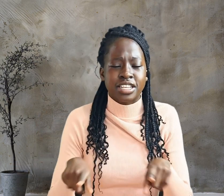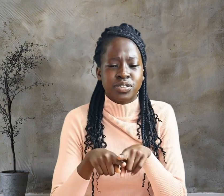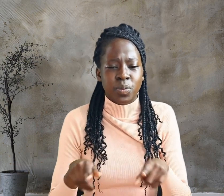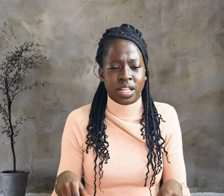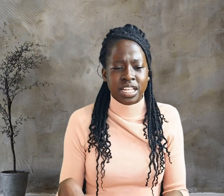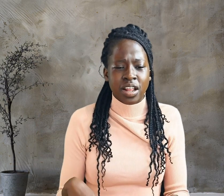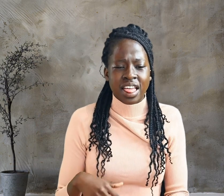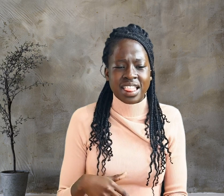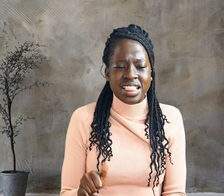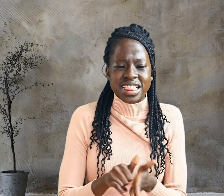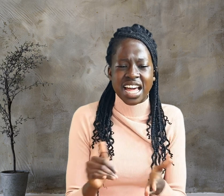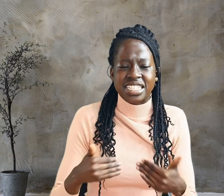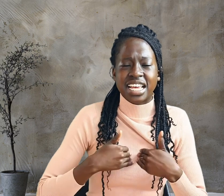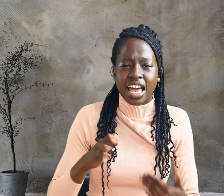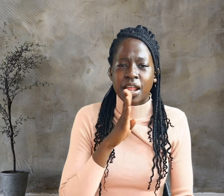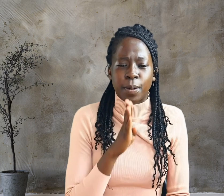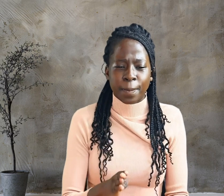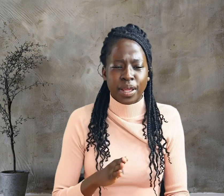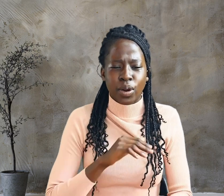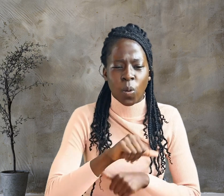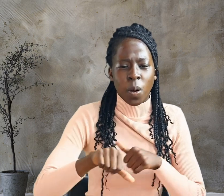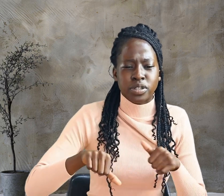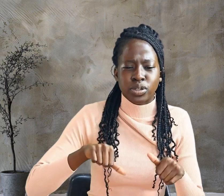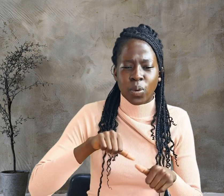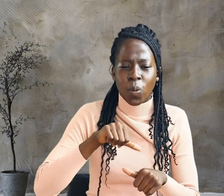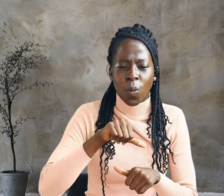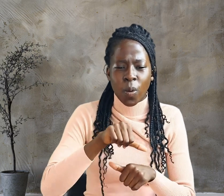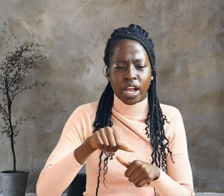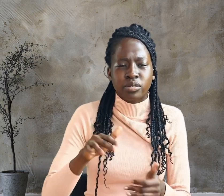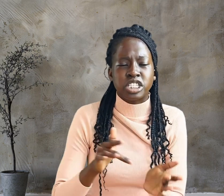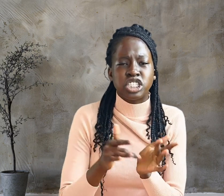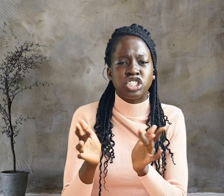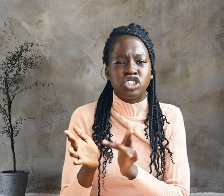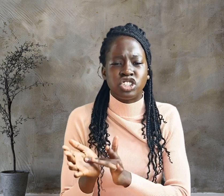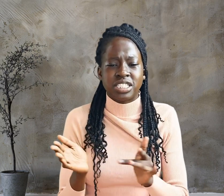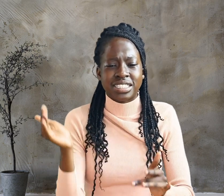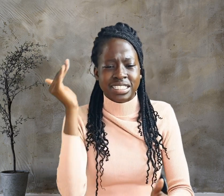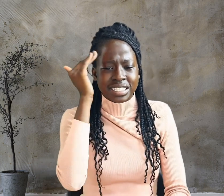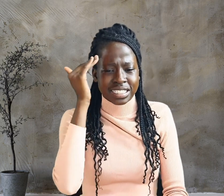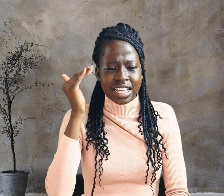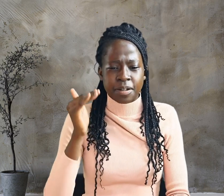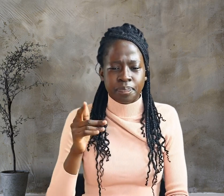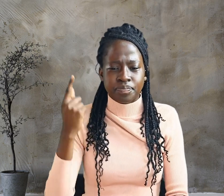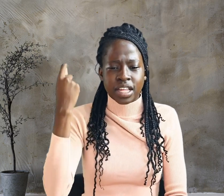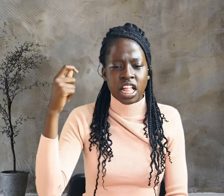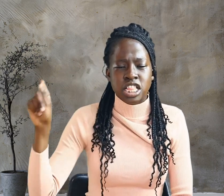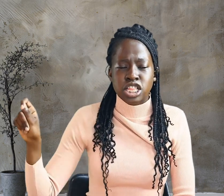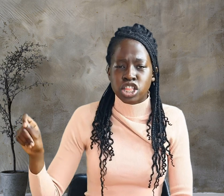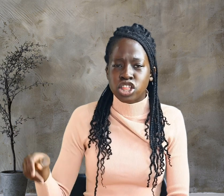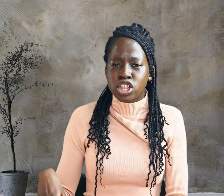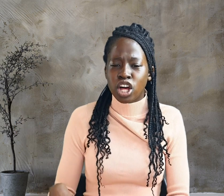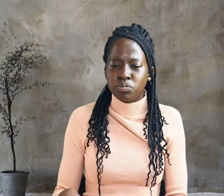wrapped around Jesus' head. The cloth was still lying in its place,